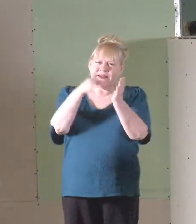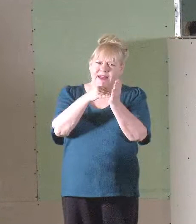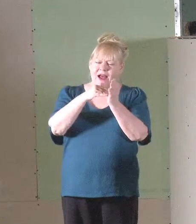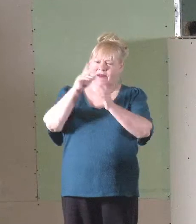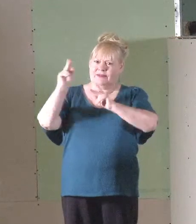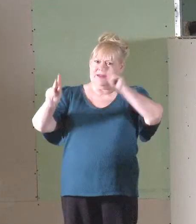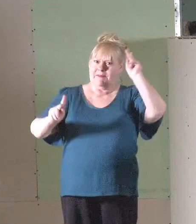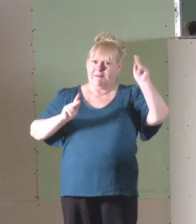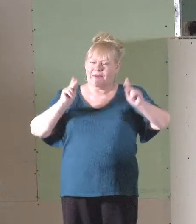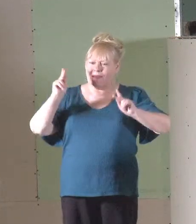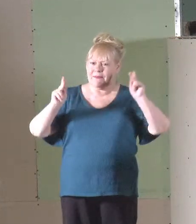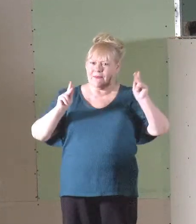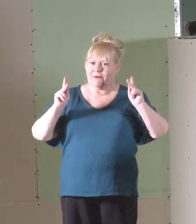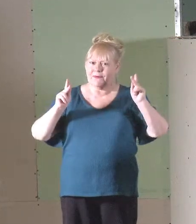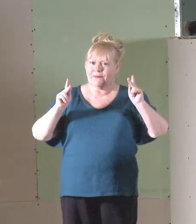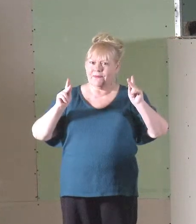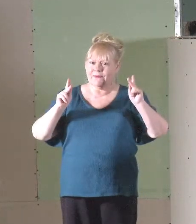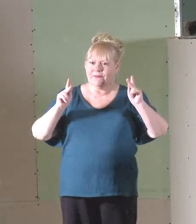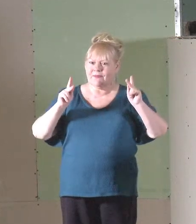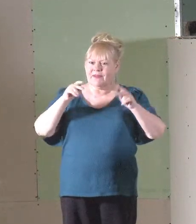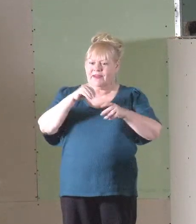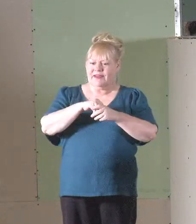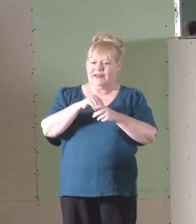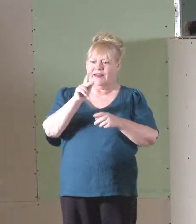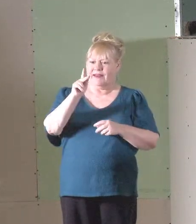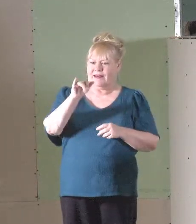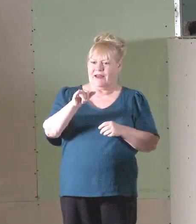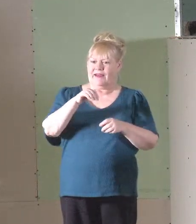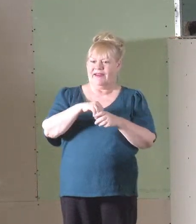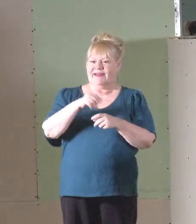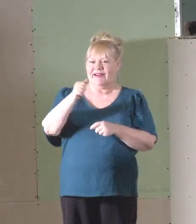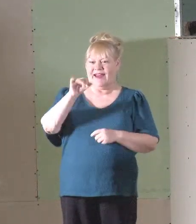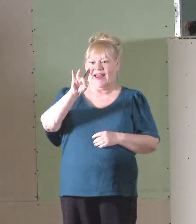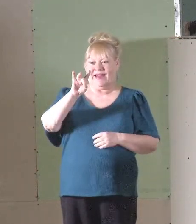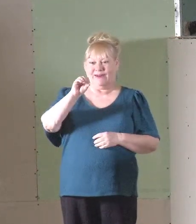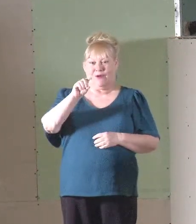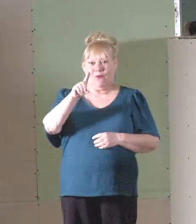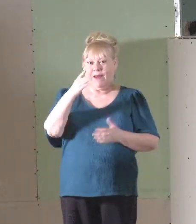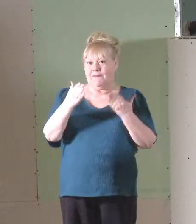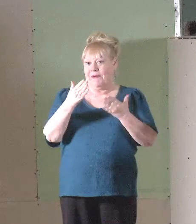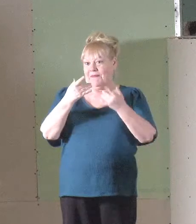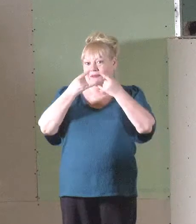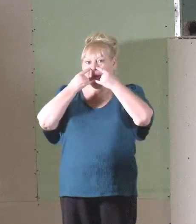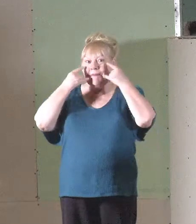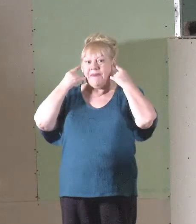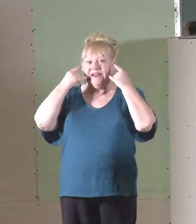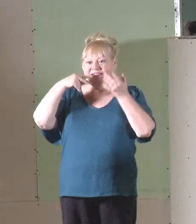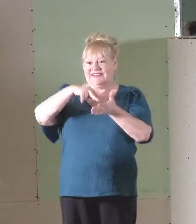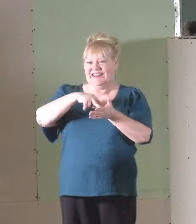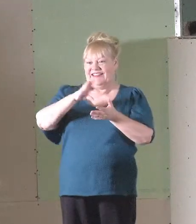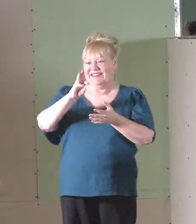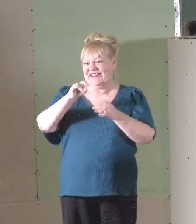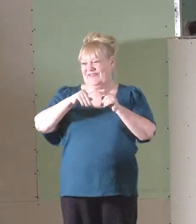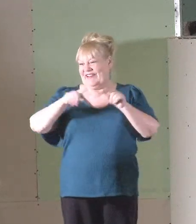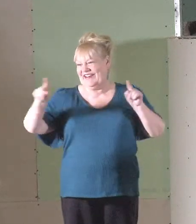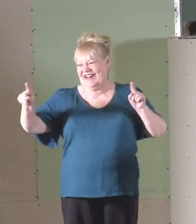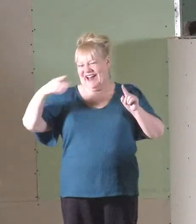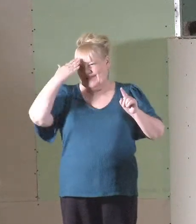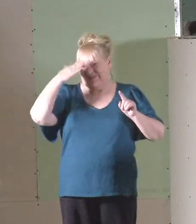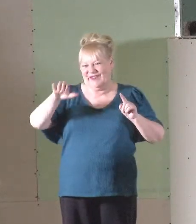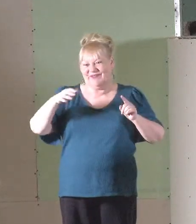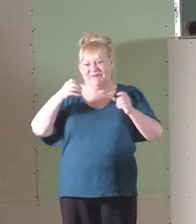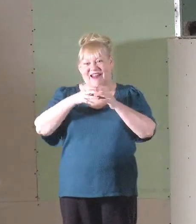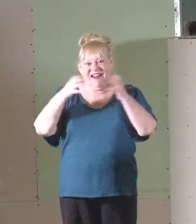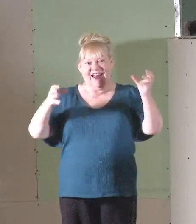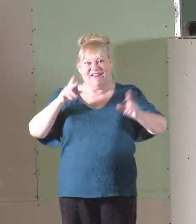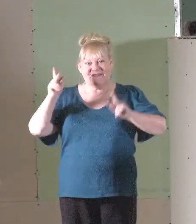people in Cane Ridge, Kentucky in 1801. Maybe they were wearing masks and standing six feet apart. I don't know, but that's a lot